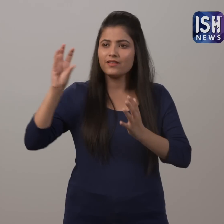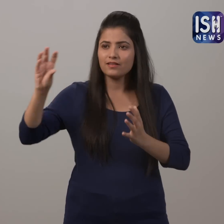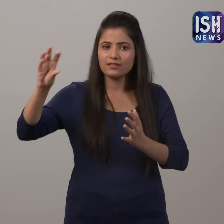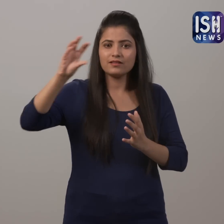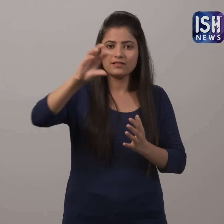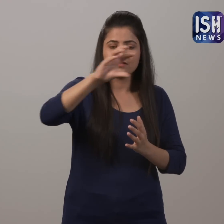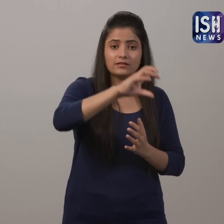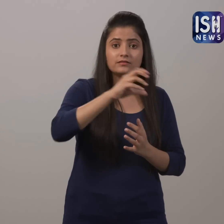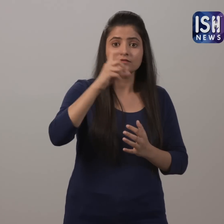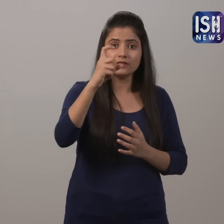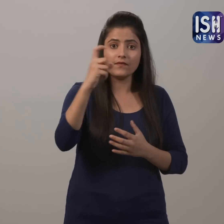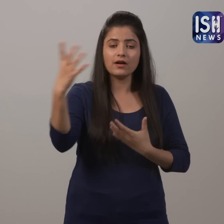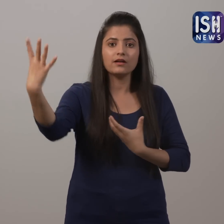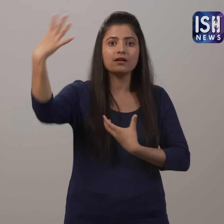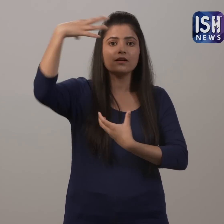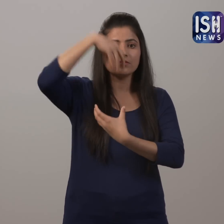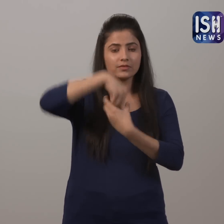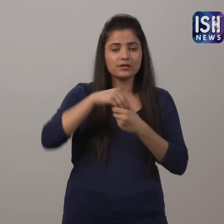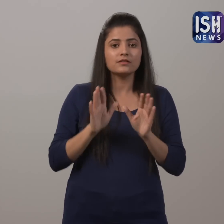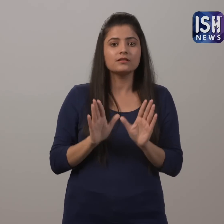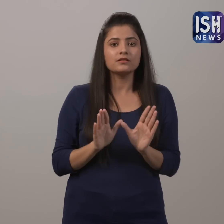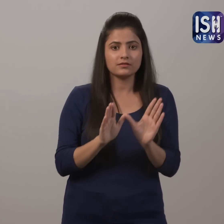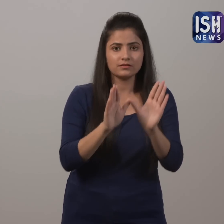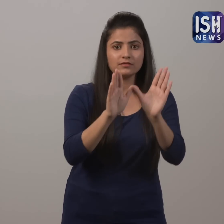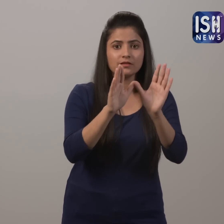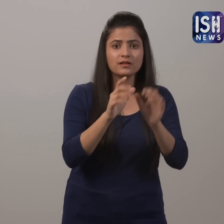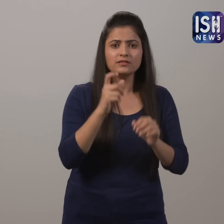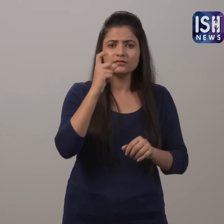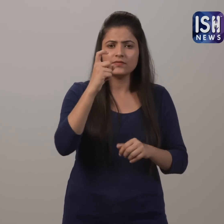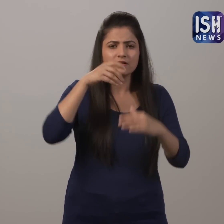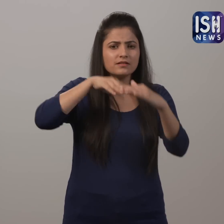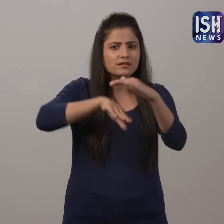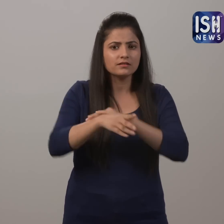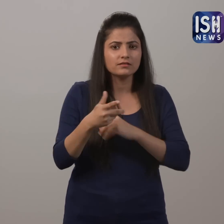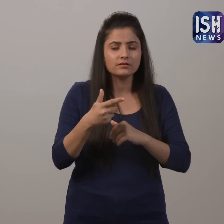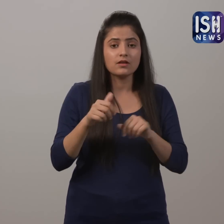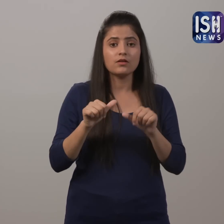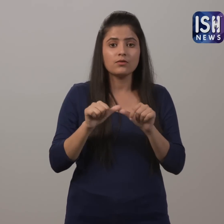from different countries. 7 different countries such as Australia,